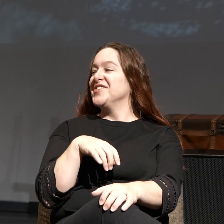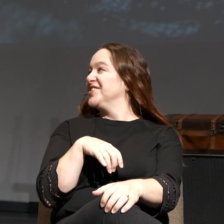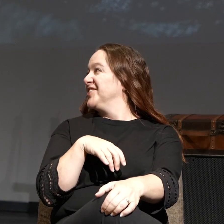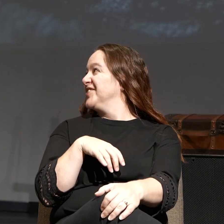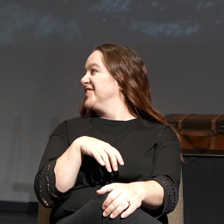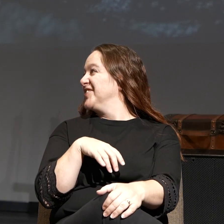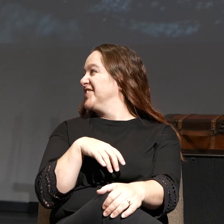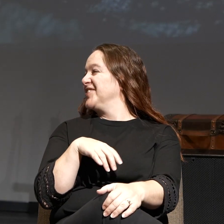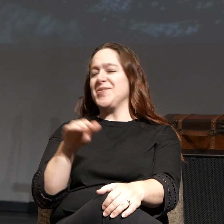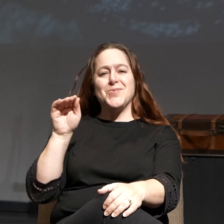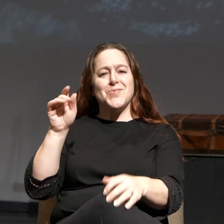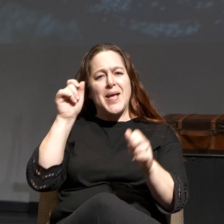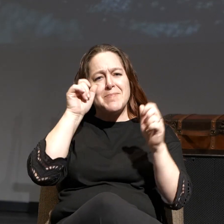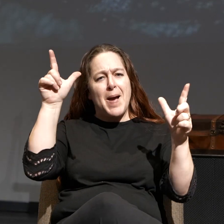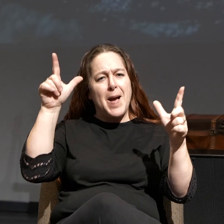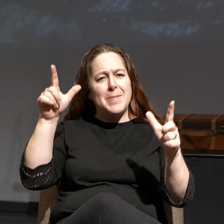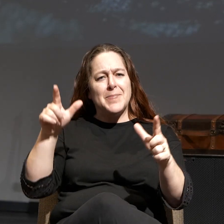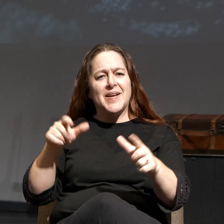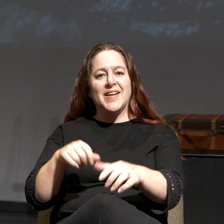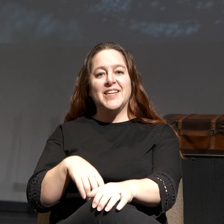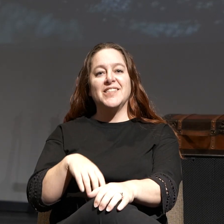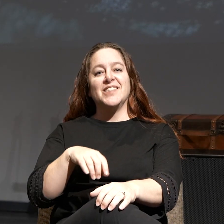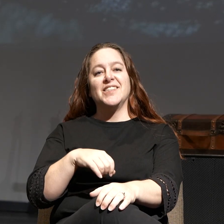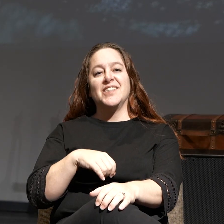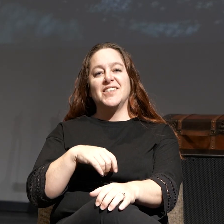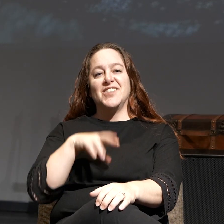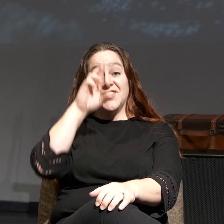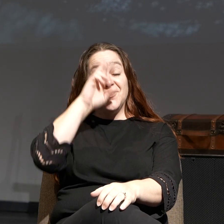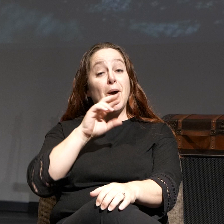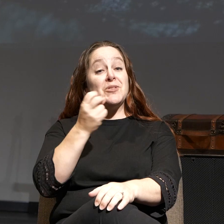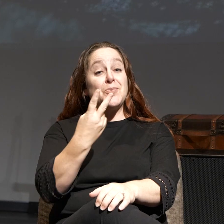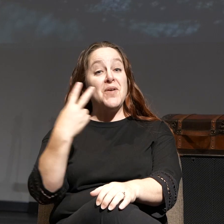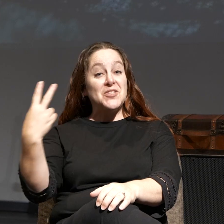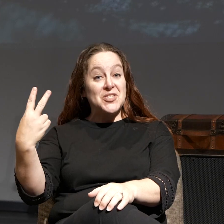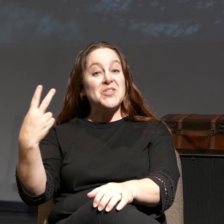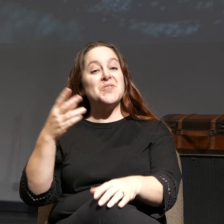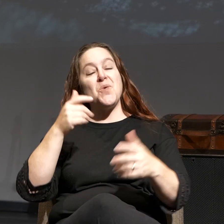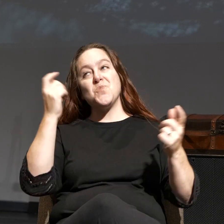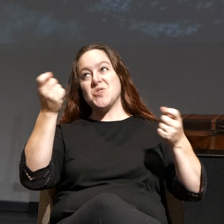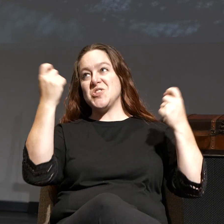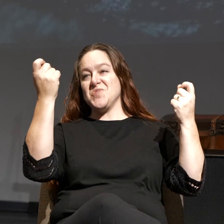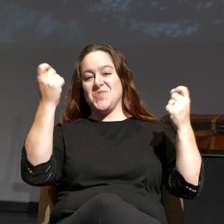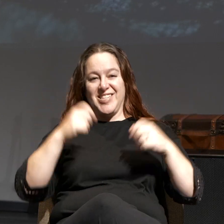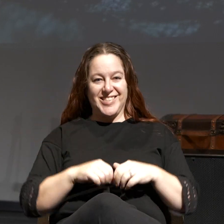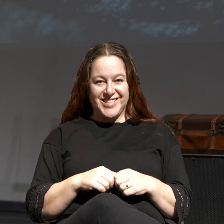You know, wake him up over there, Brittany. Romans 12.2. Woo!